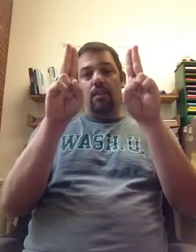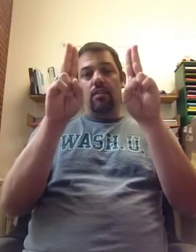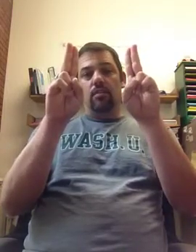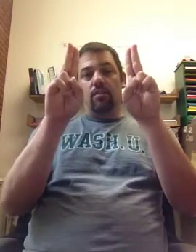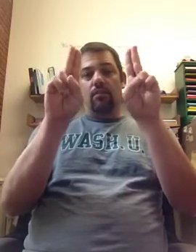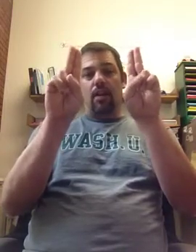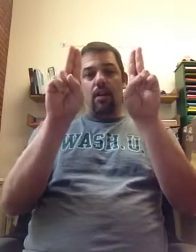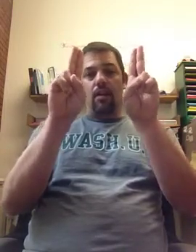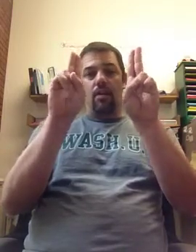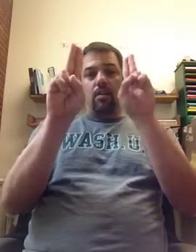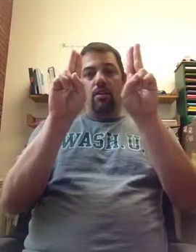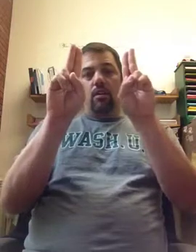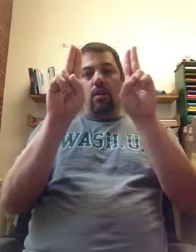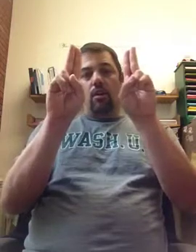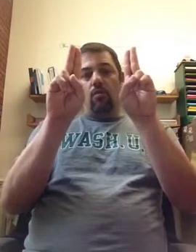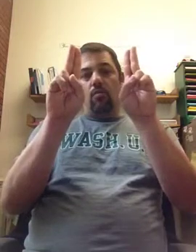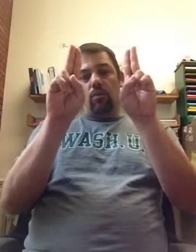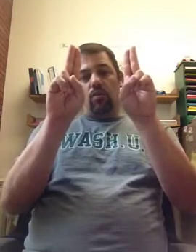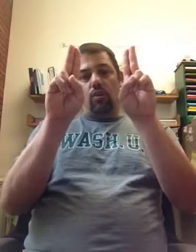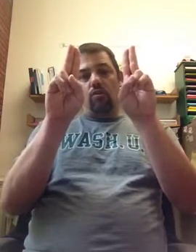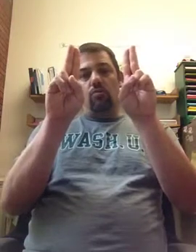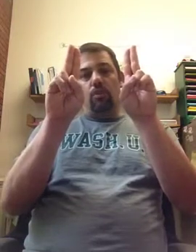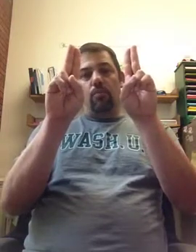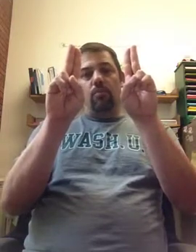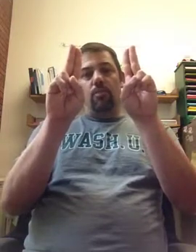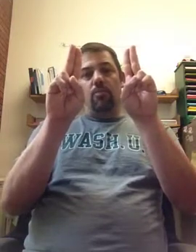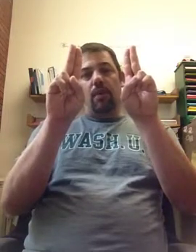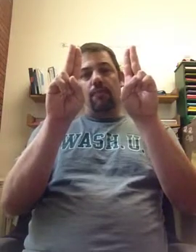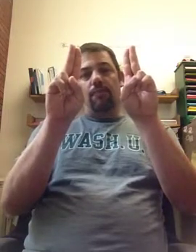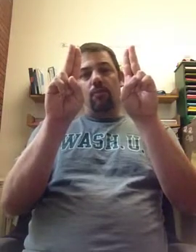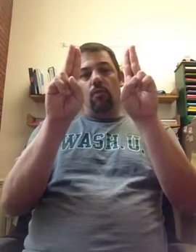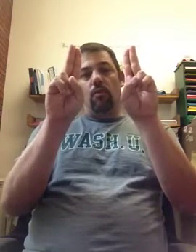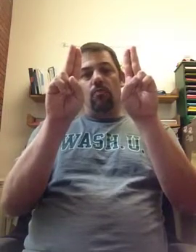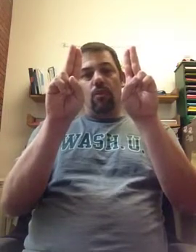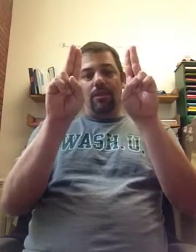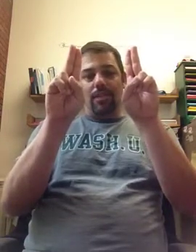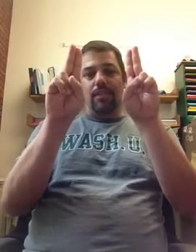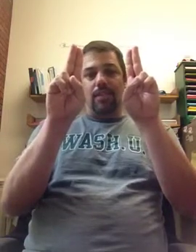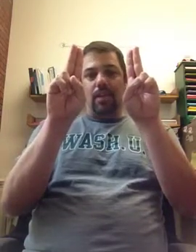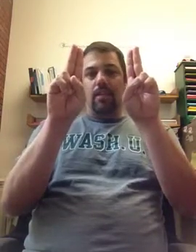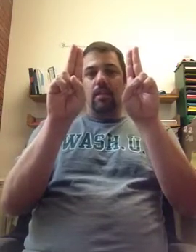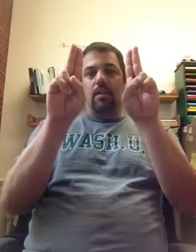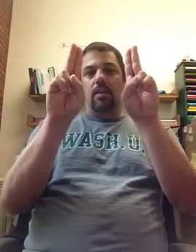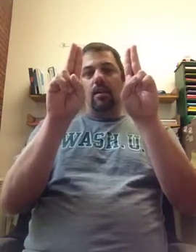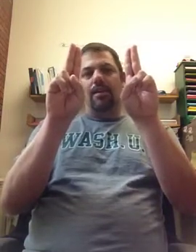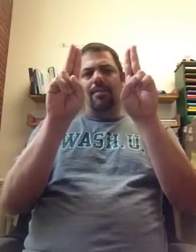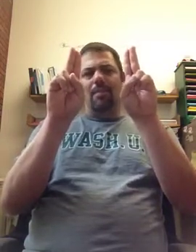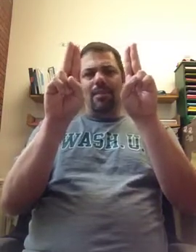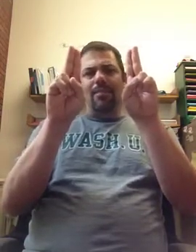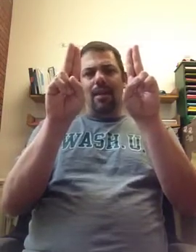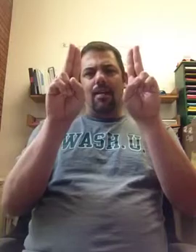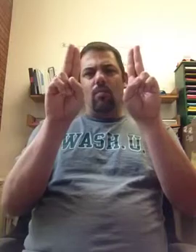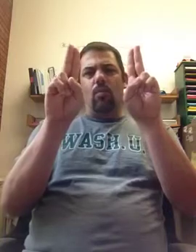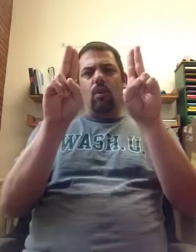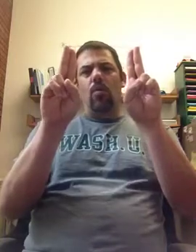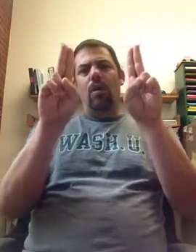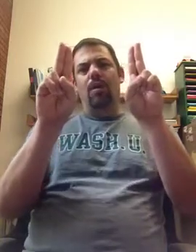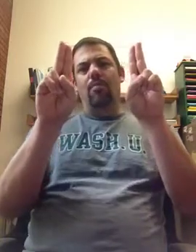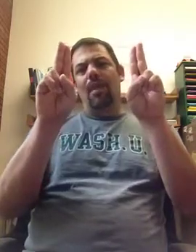So we've got our two chromosomes make four chromatids again. Except this time, we want to wind up with